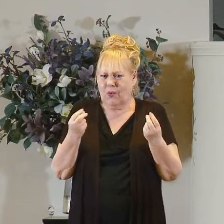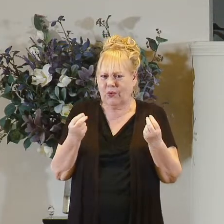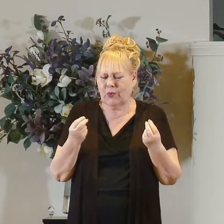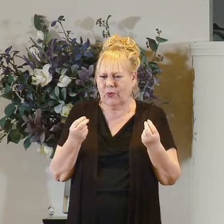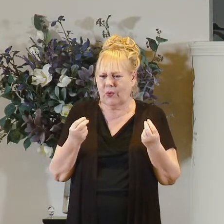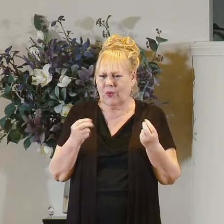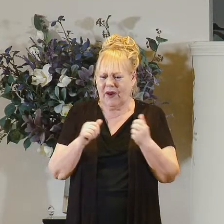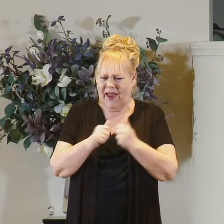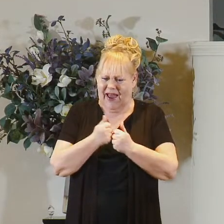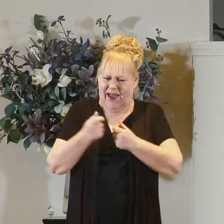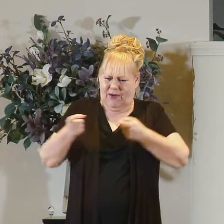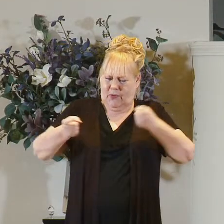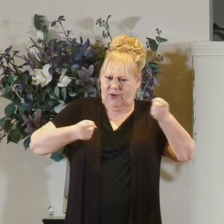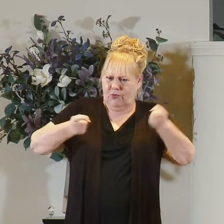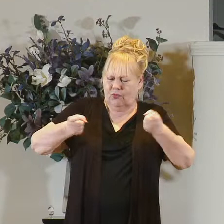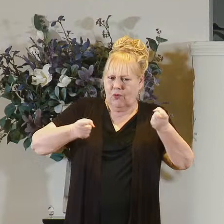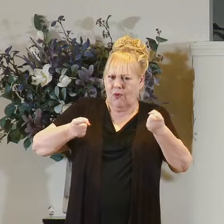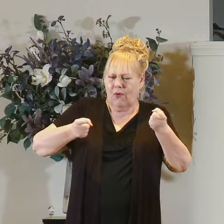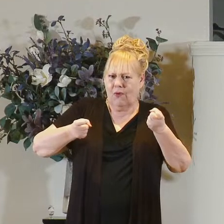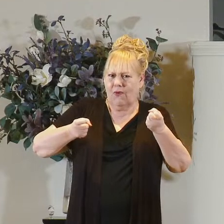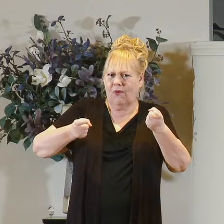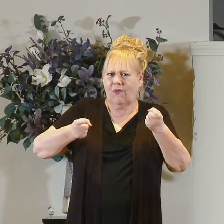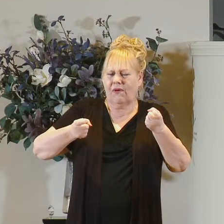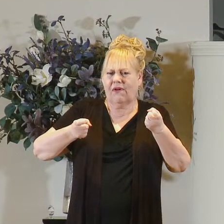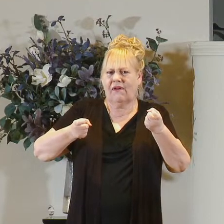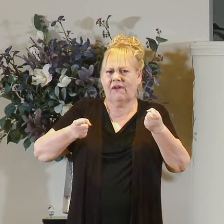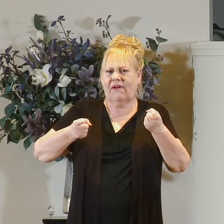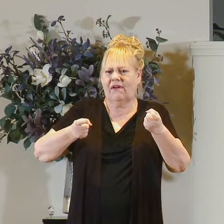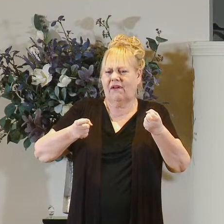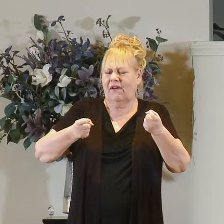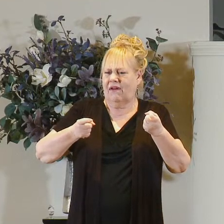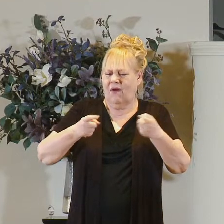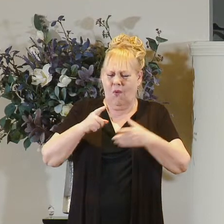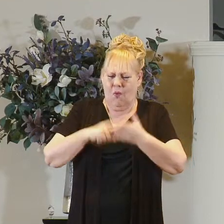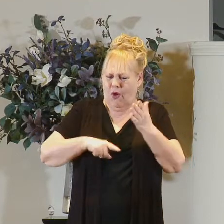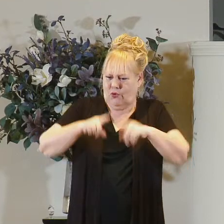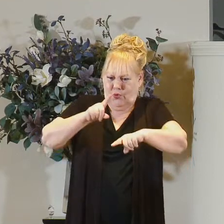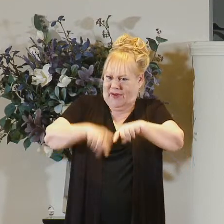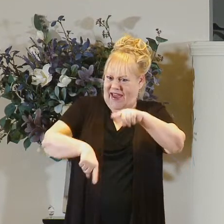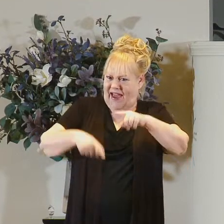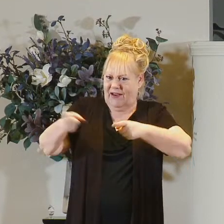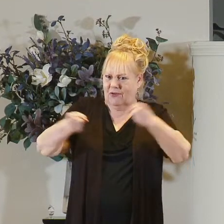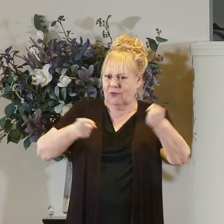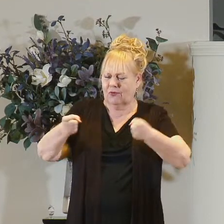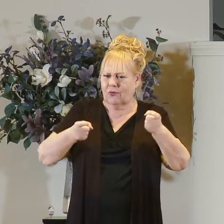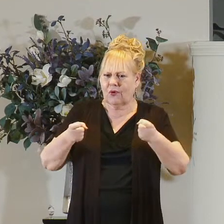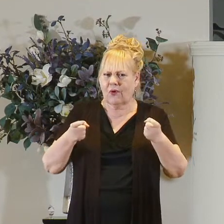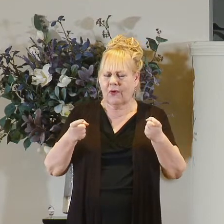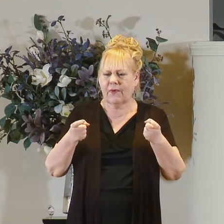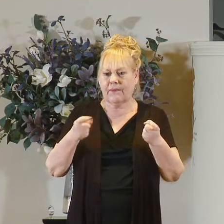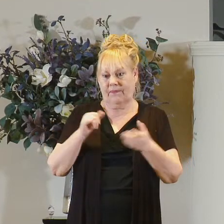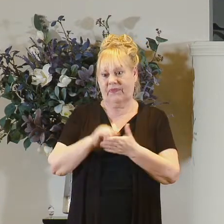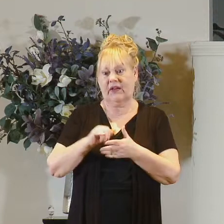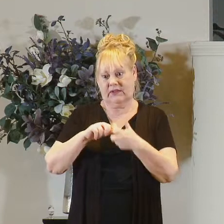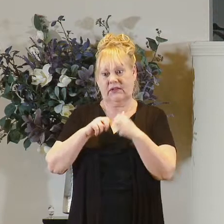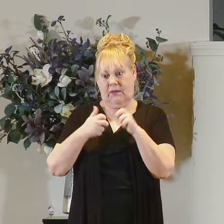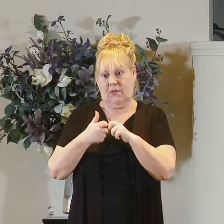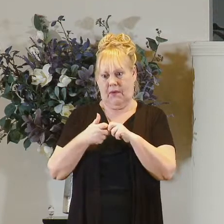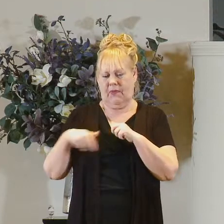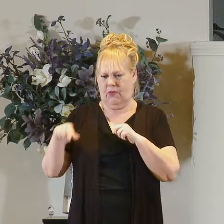how do we control the uncontrollable that's their problem